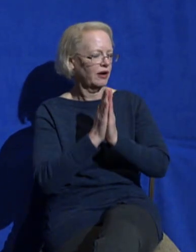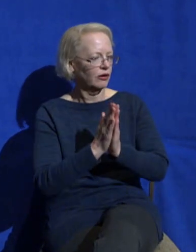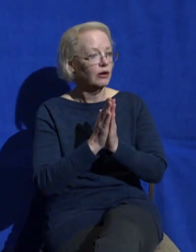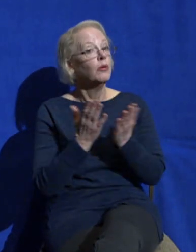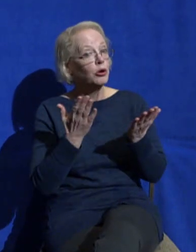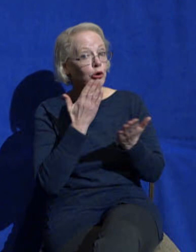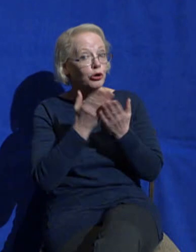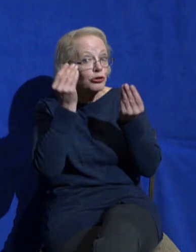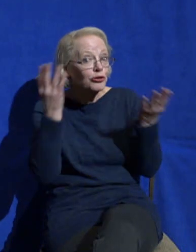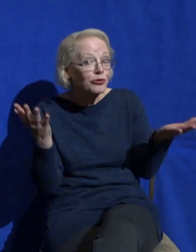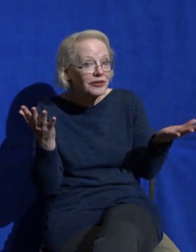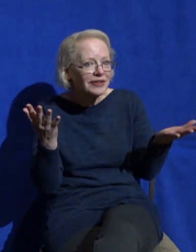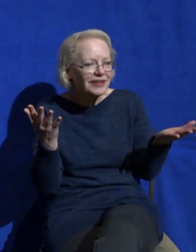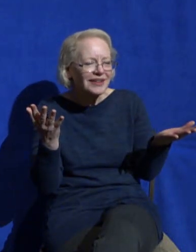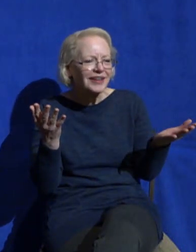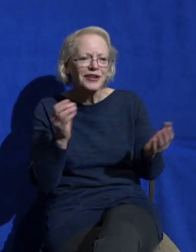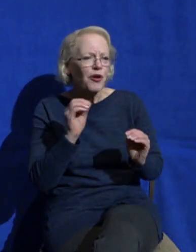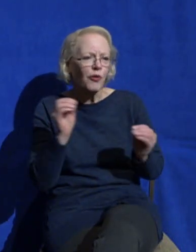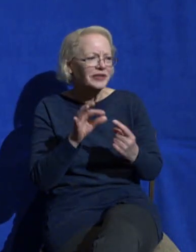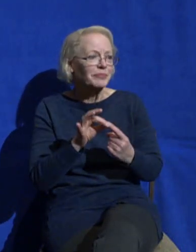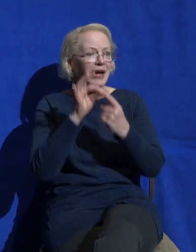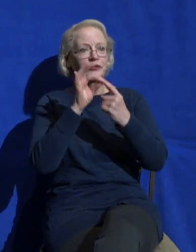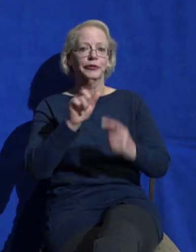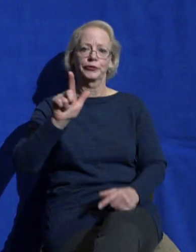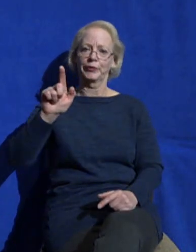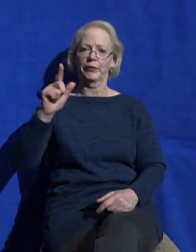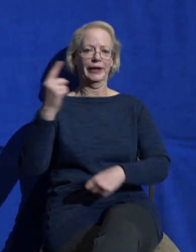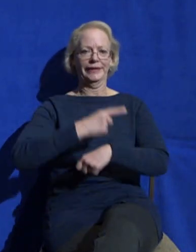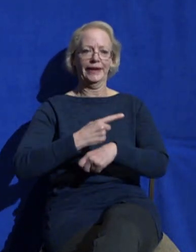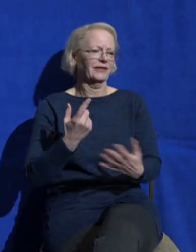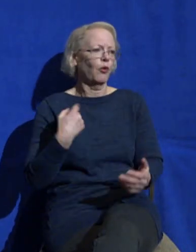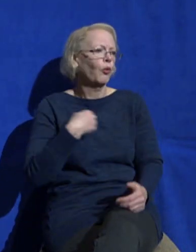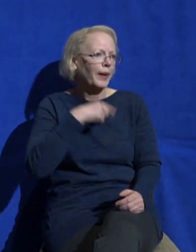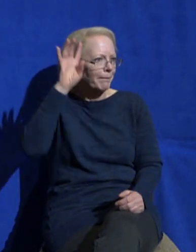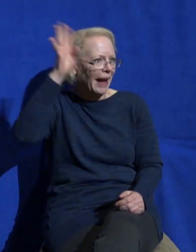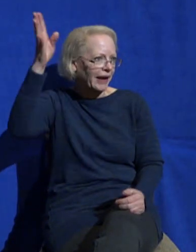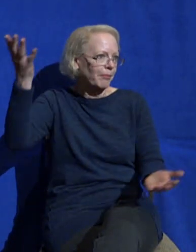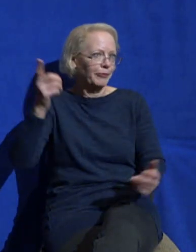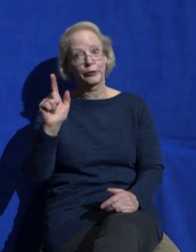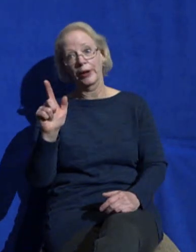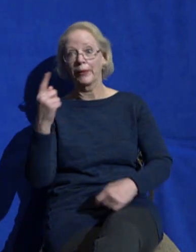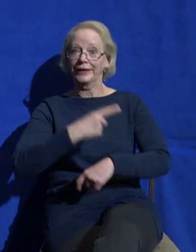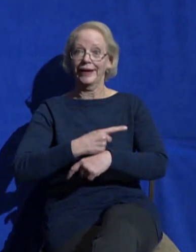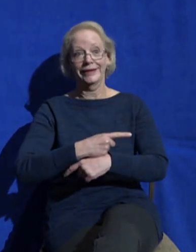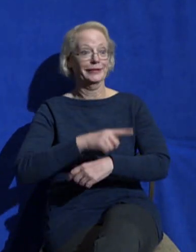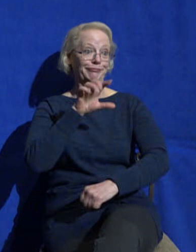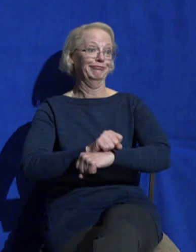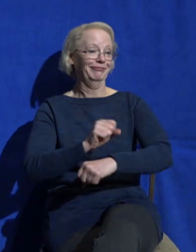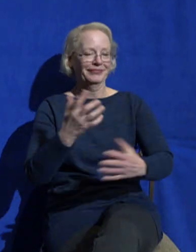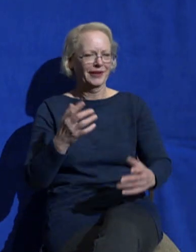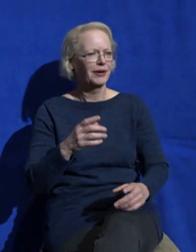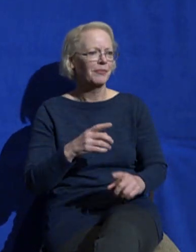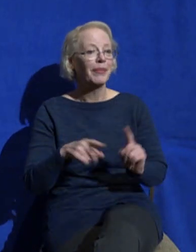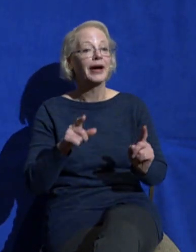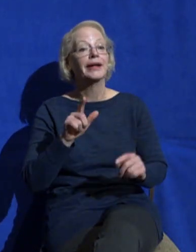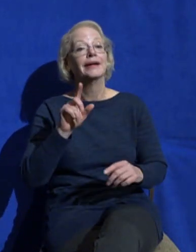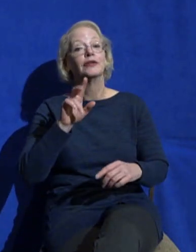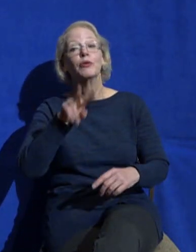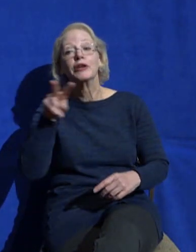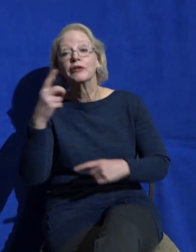is there's nothing special about 21 days. We just made it up. All right? So God is still going to be available on day 22. And